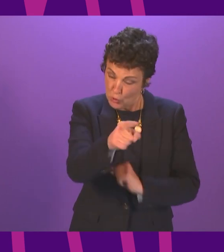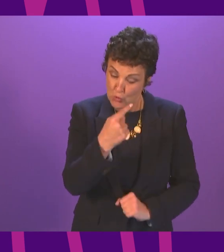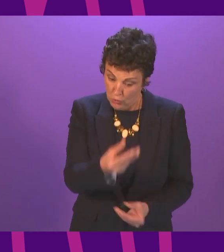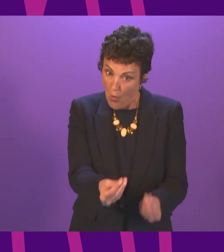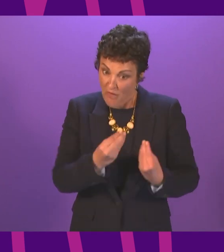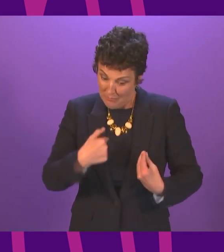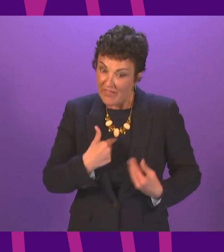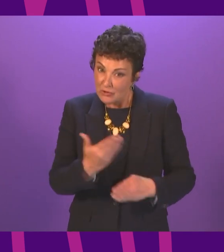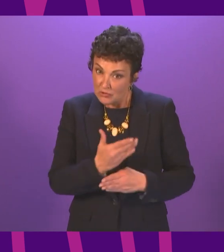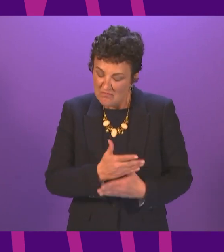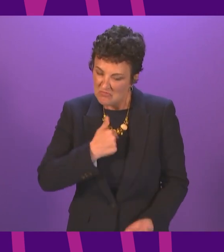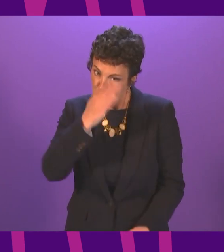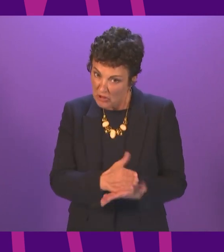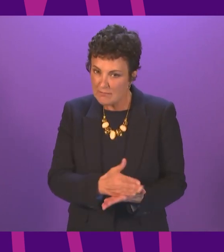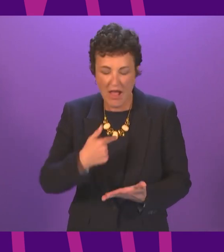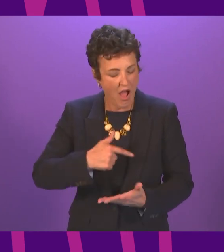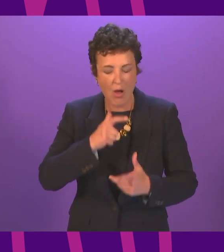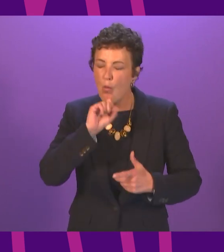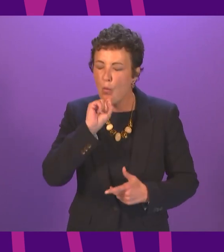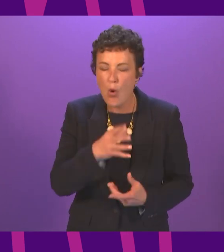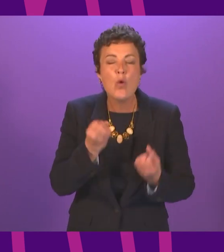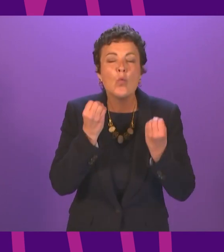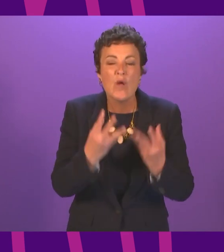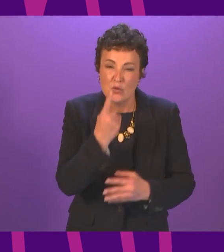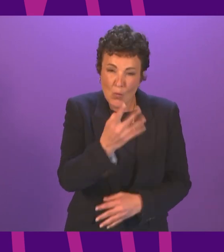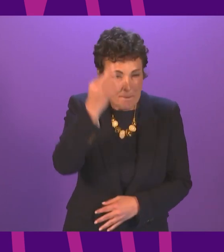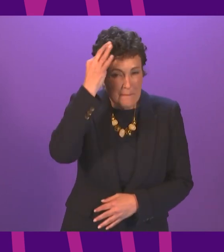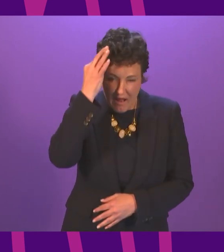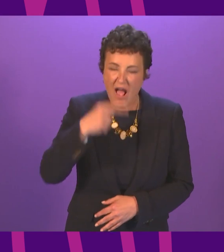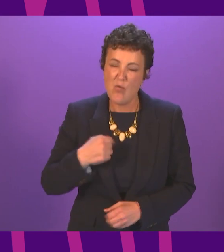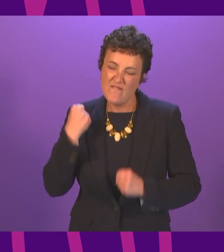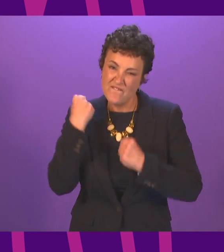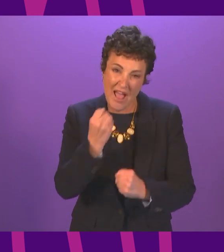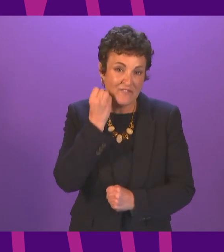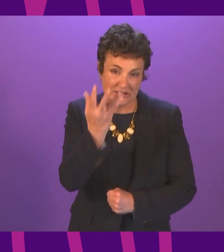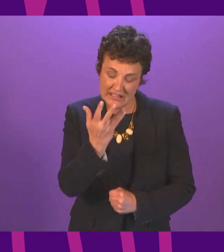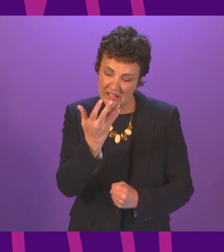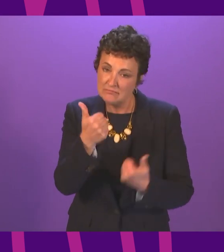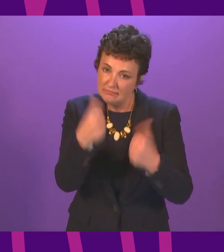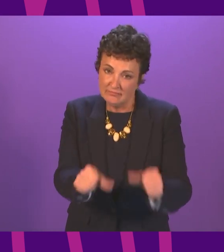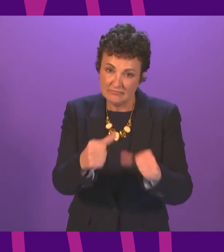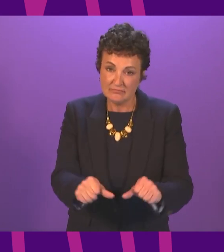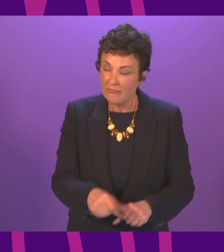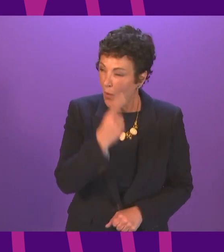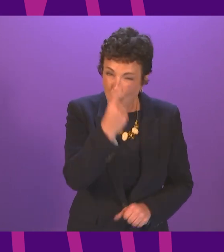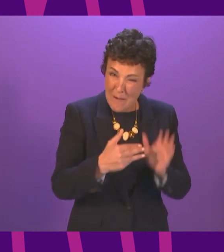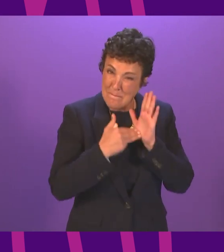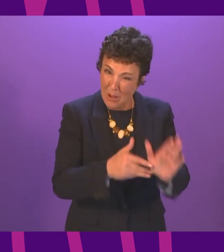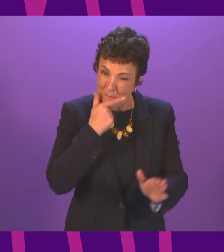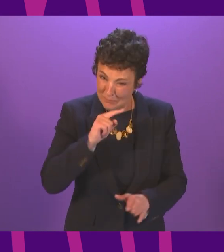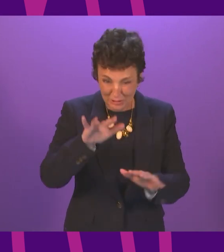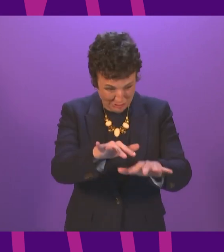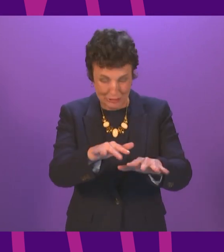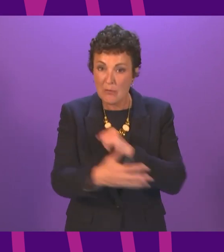I will not waste a second in this place to fight to make that happen at a time when a million people are in poverty half of